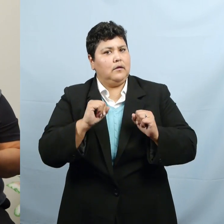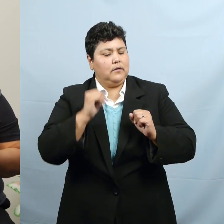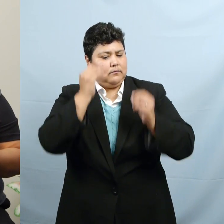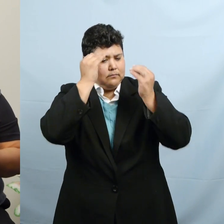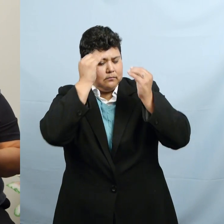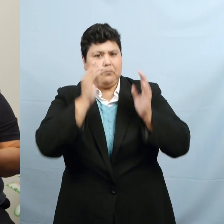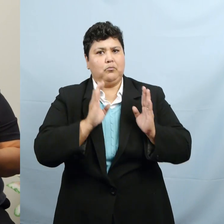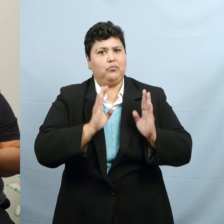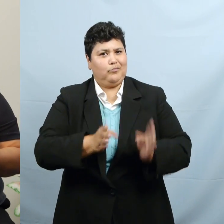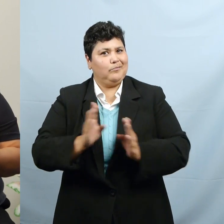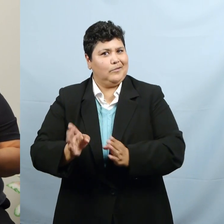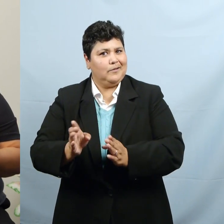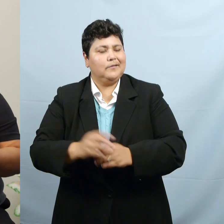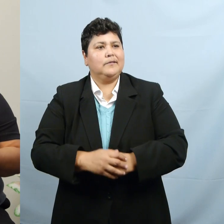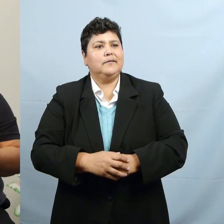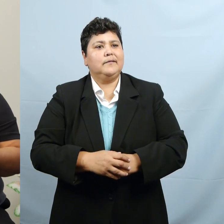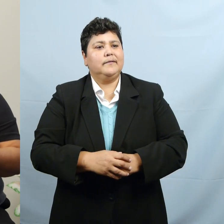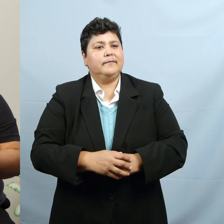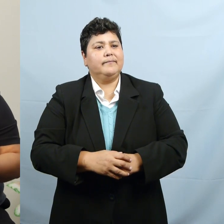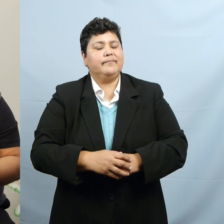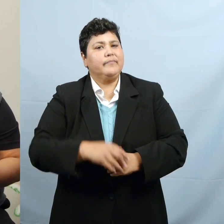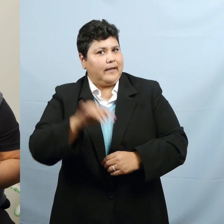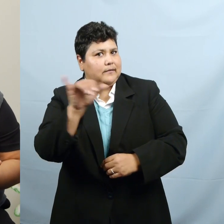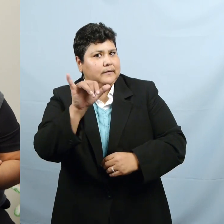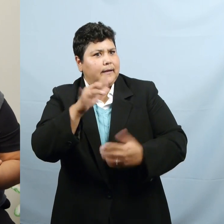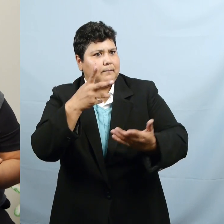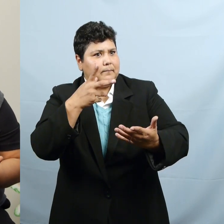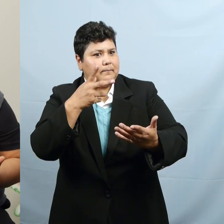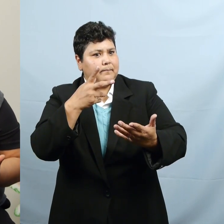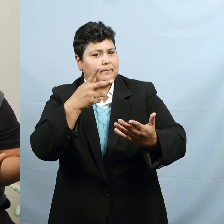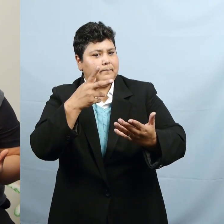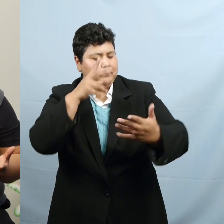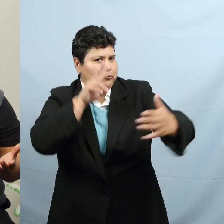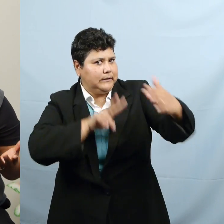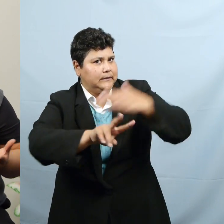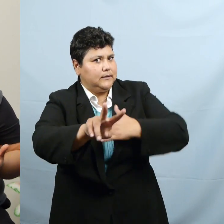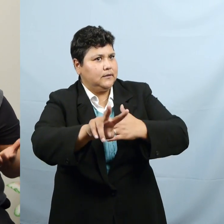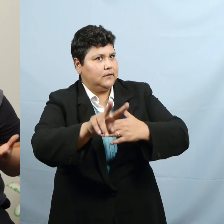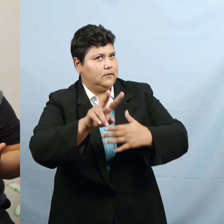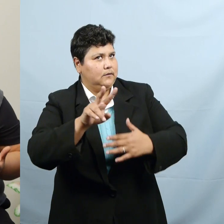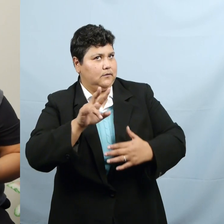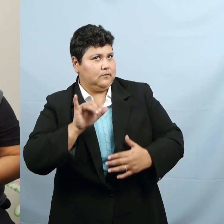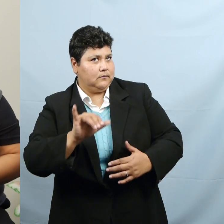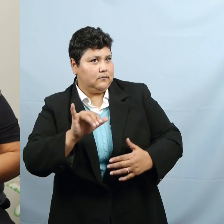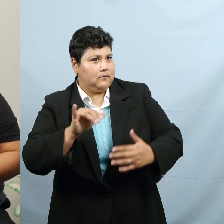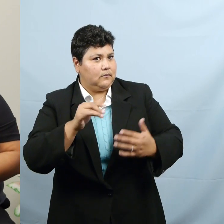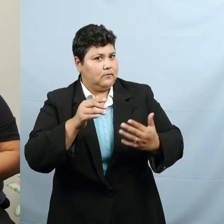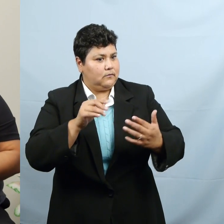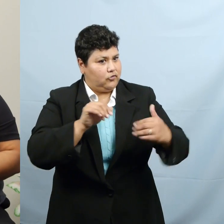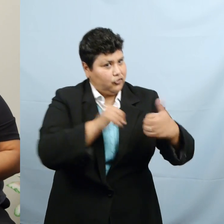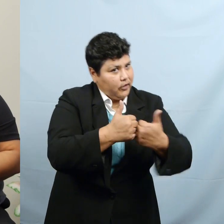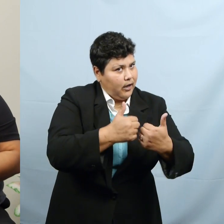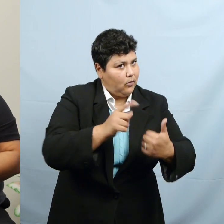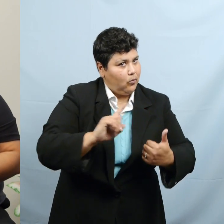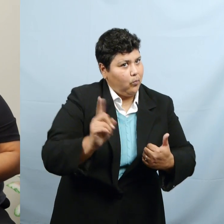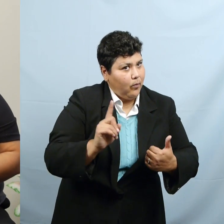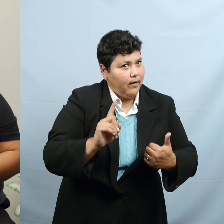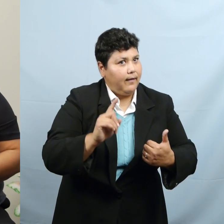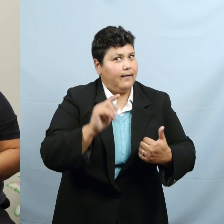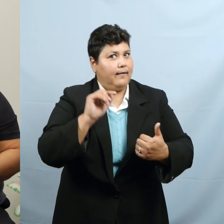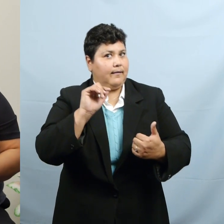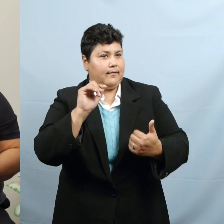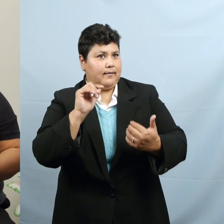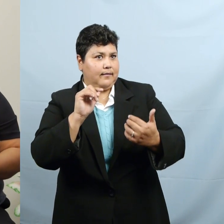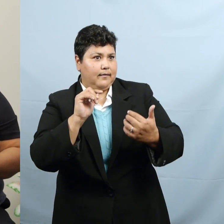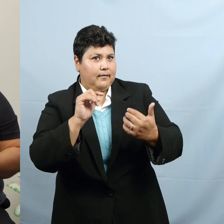also predict what kind of challenges I would face in trying to ensure effective communication happens.